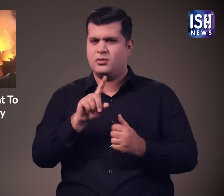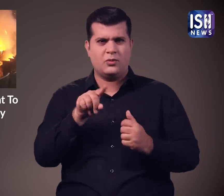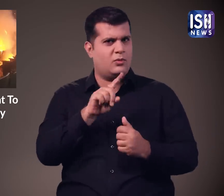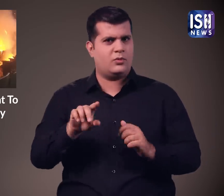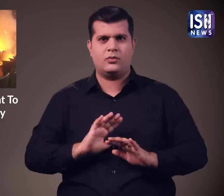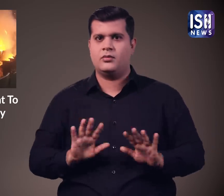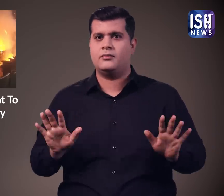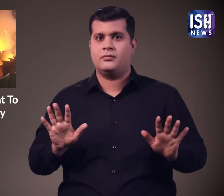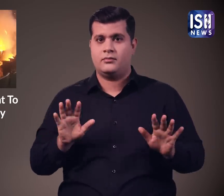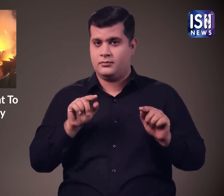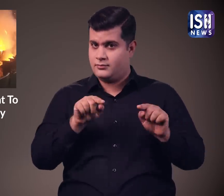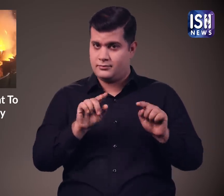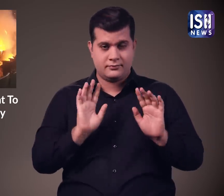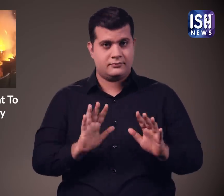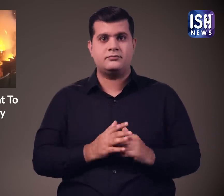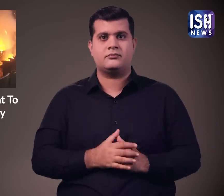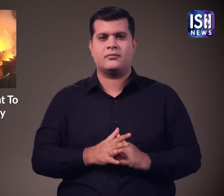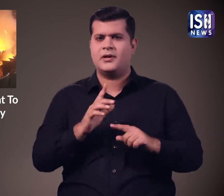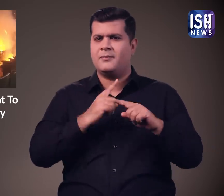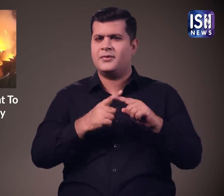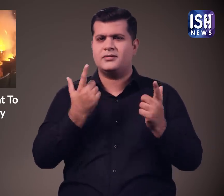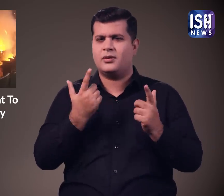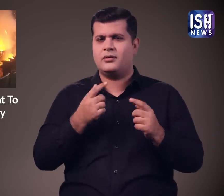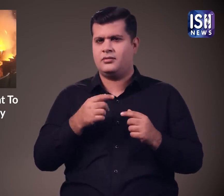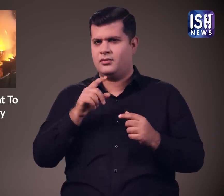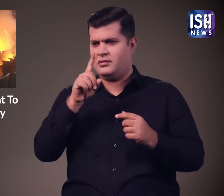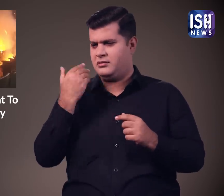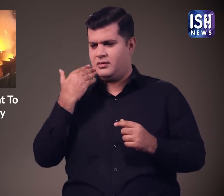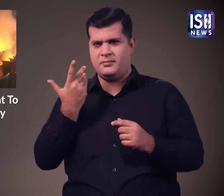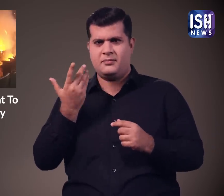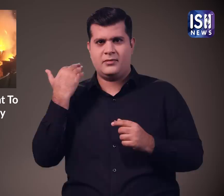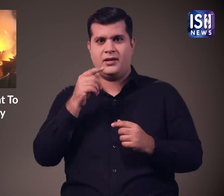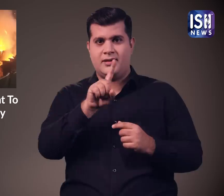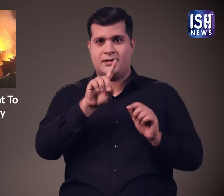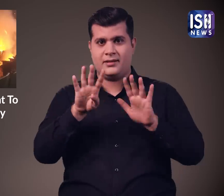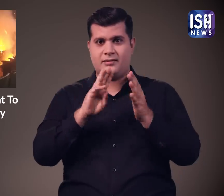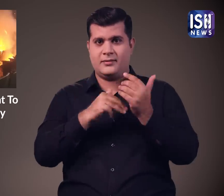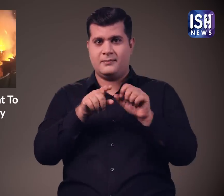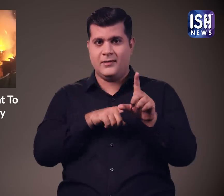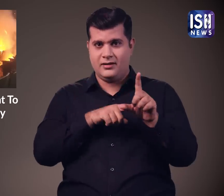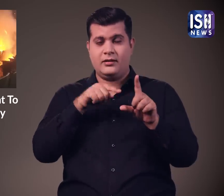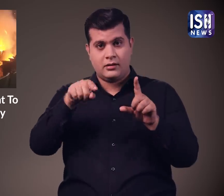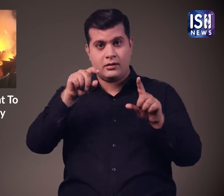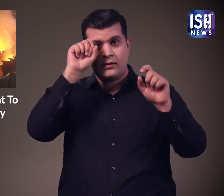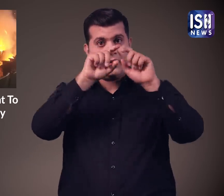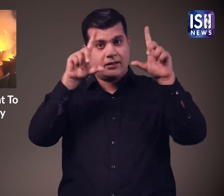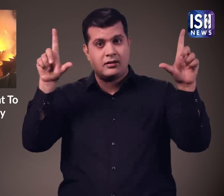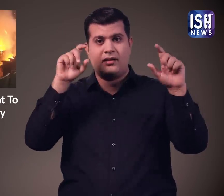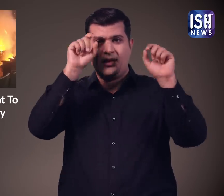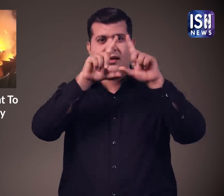This was very wrong. Not only this, the 2003 film